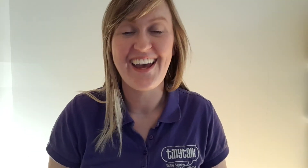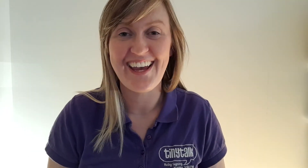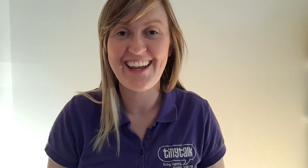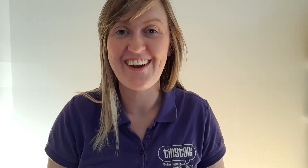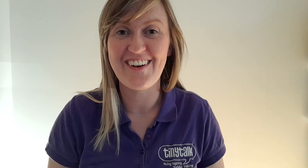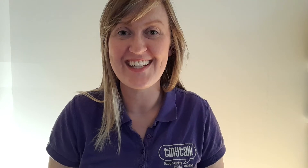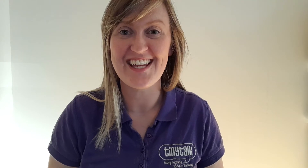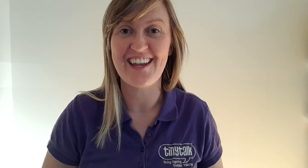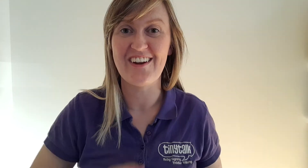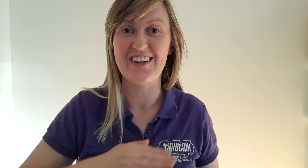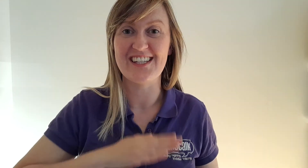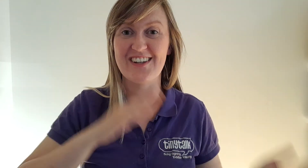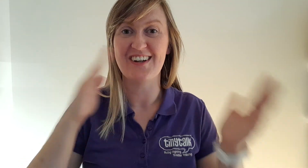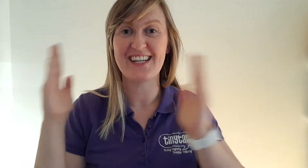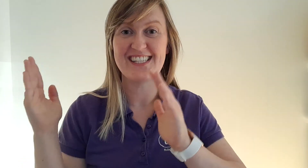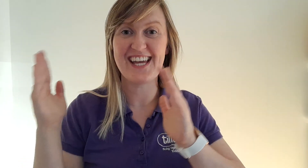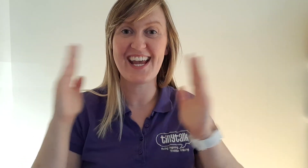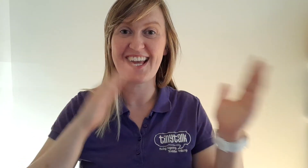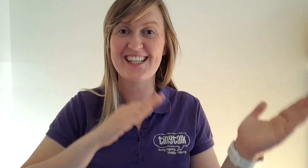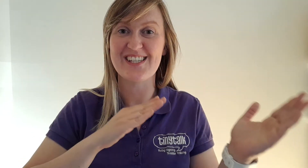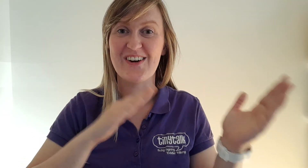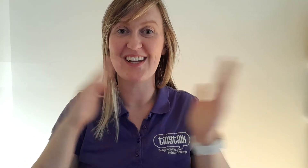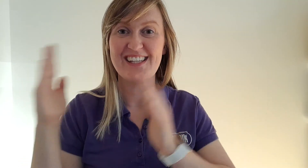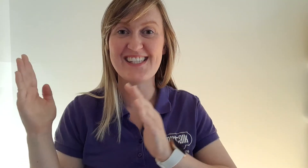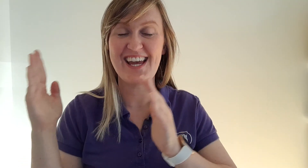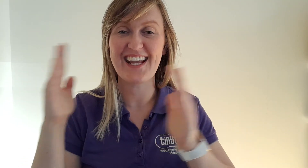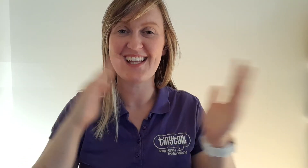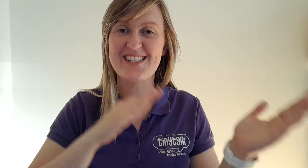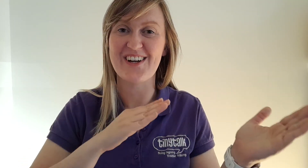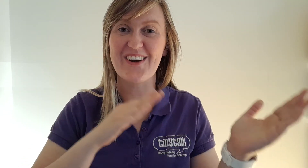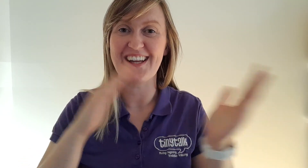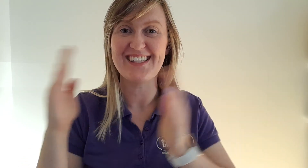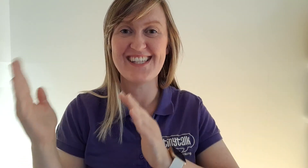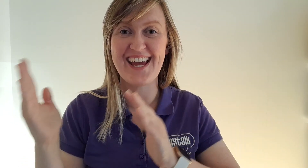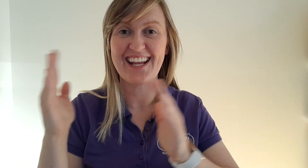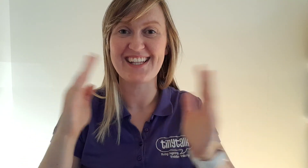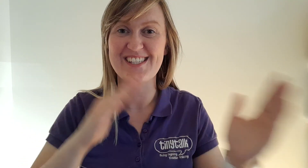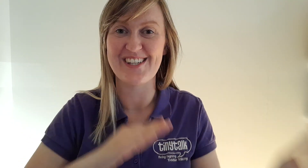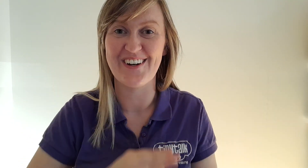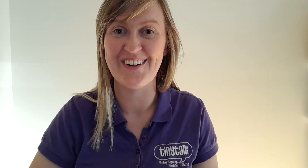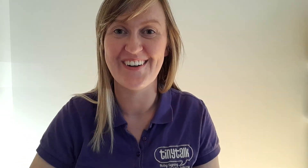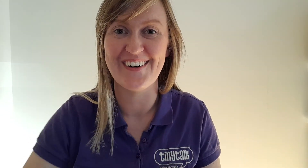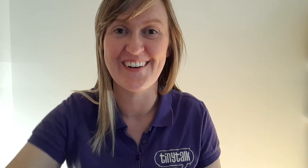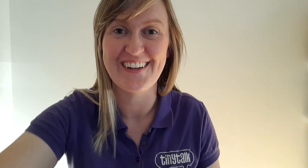Hickory dickory dock, tick tock, tick tock, tick tock.